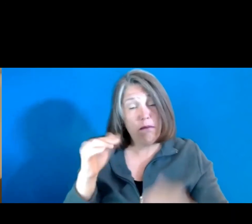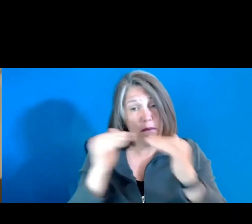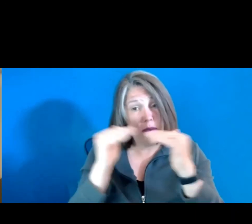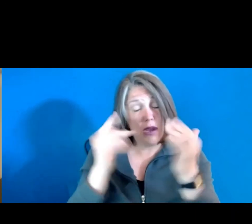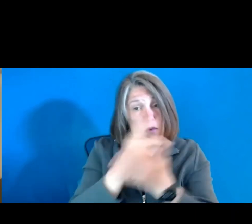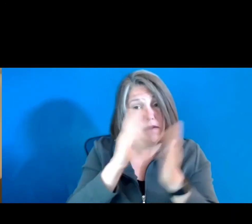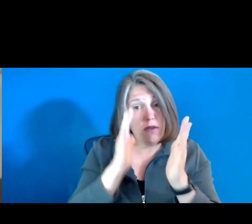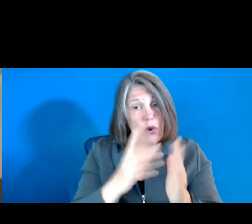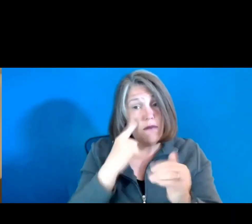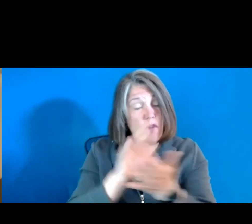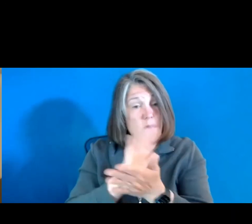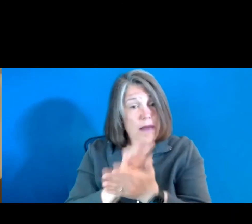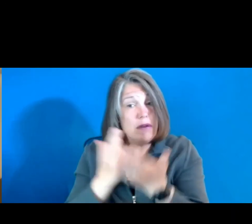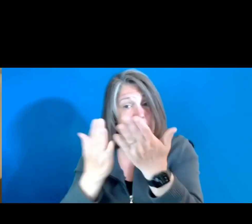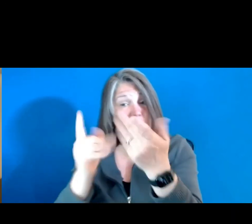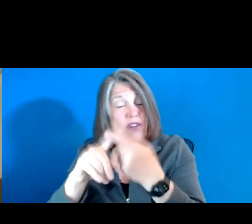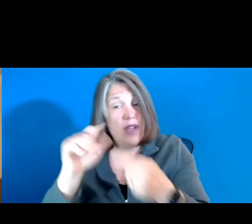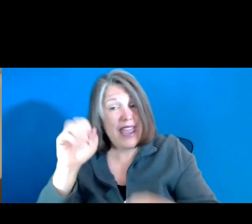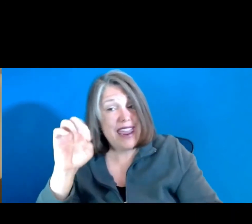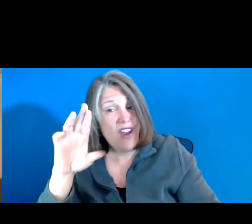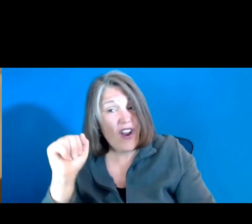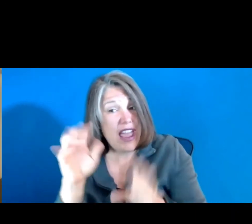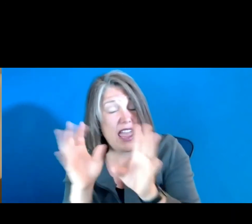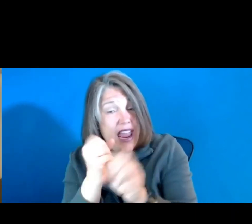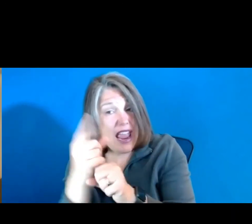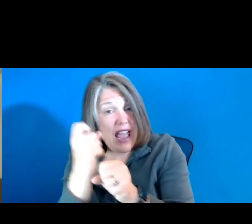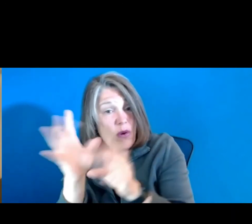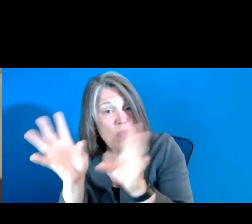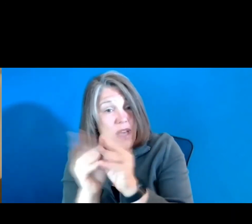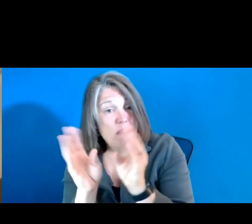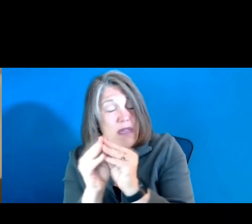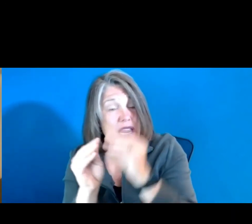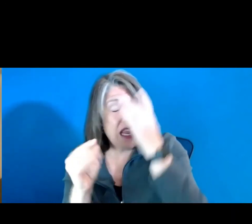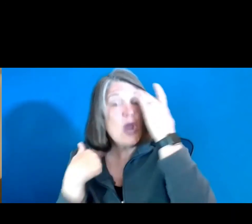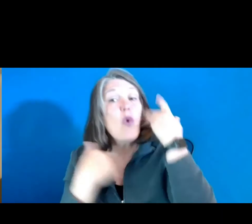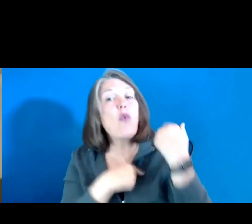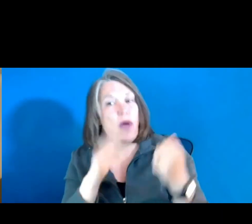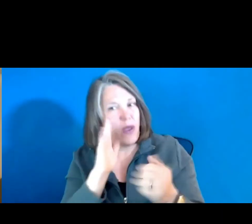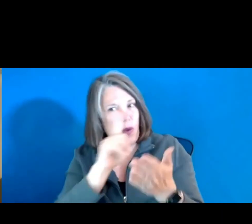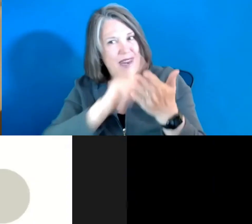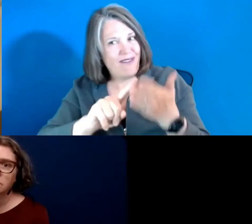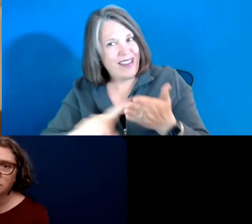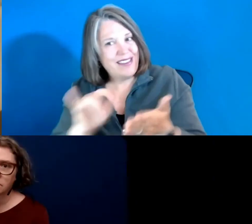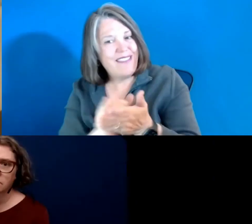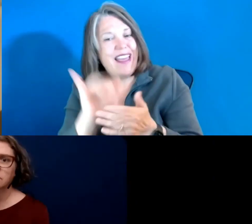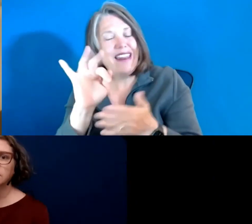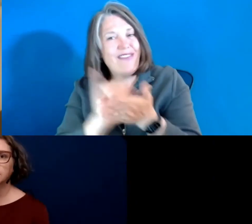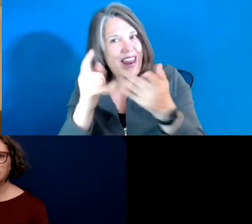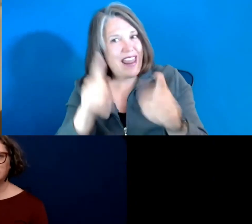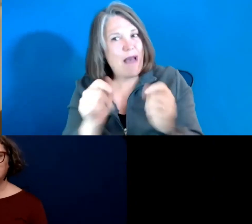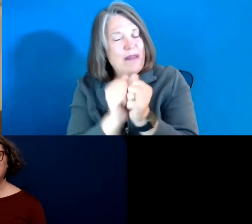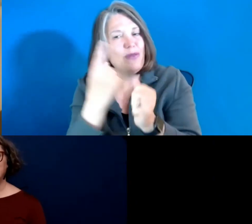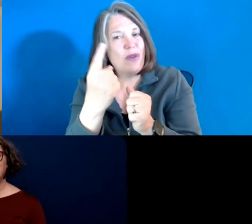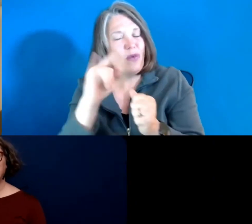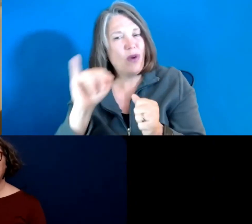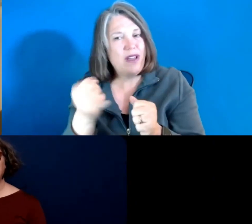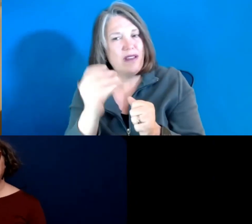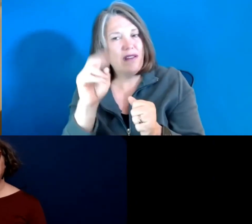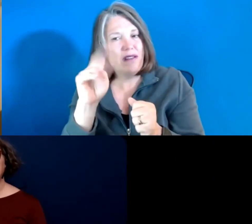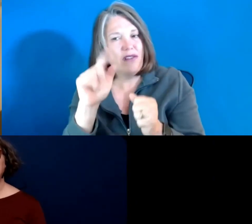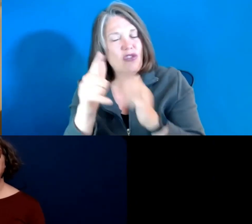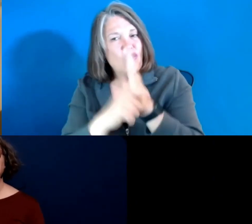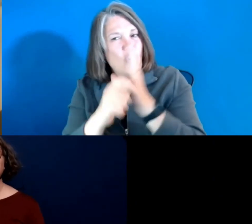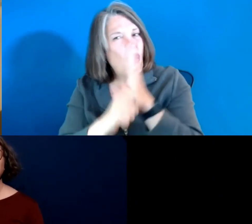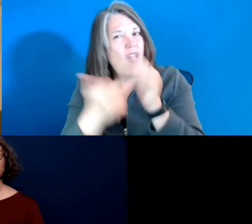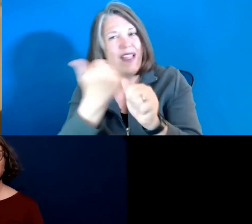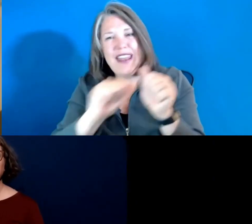paper submission to the AERA annual meeting, we would investigate that. If that happened with one of our journals and any other